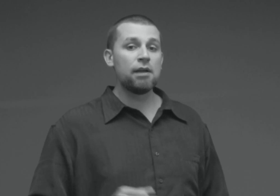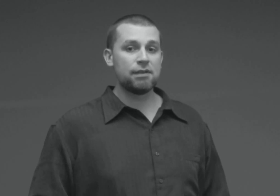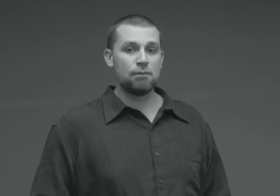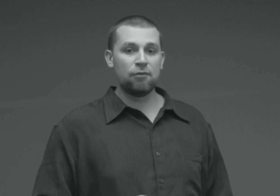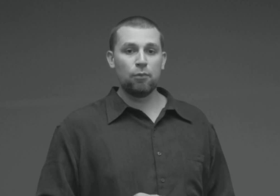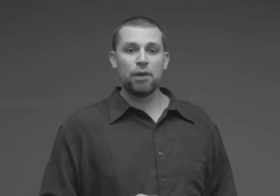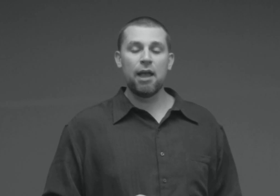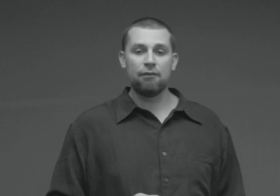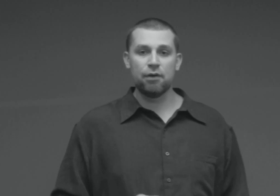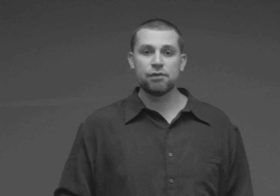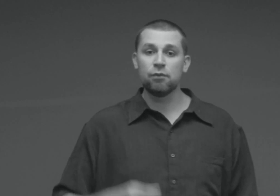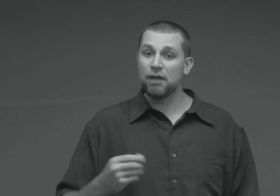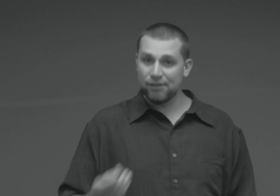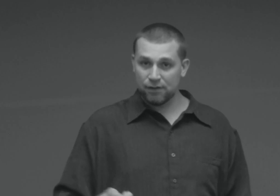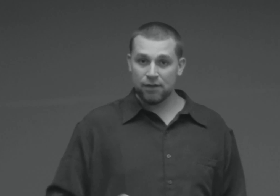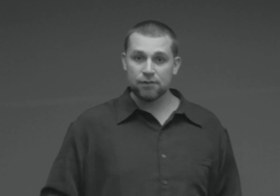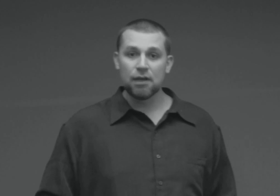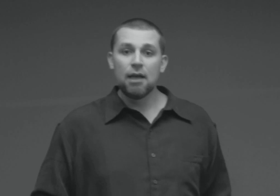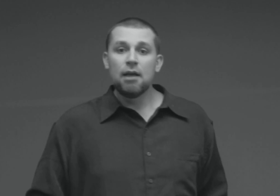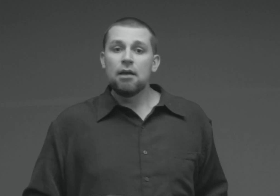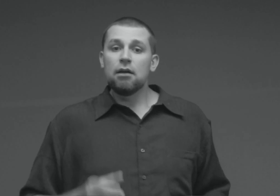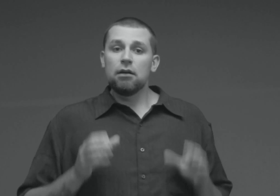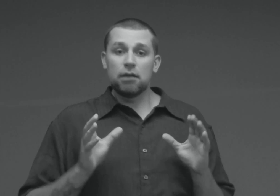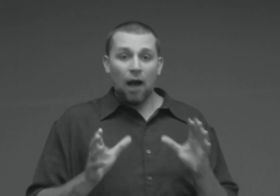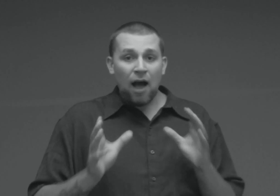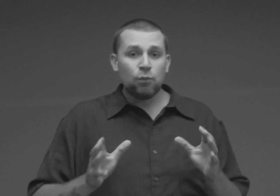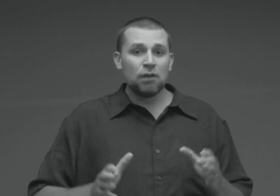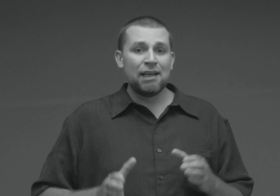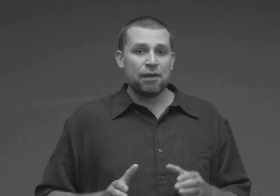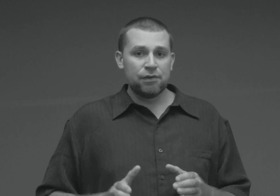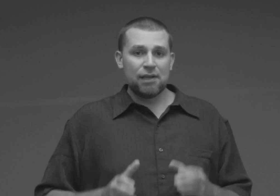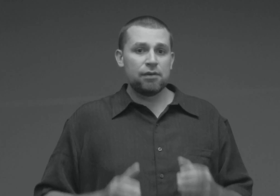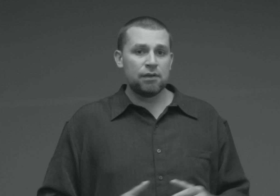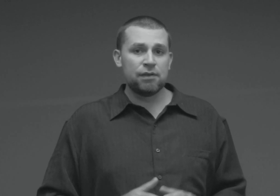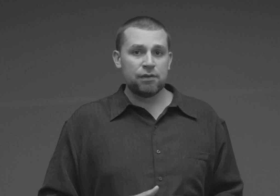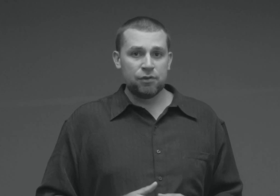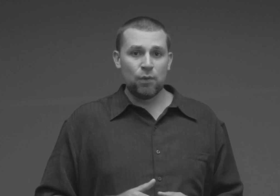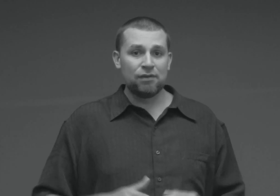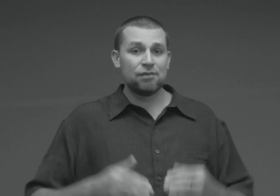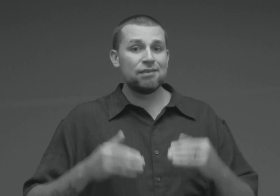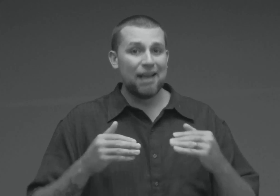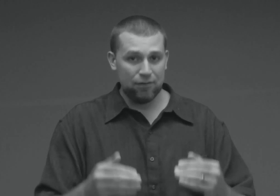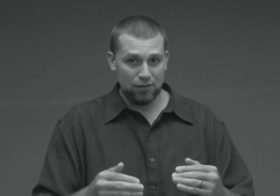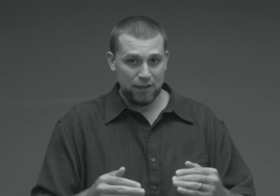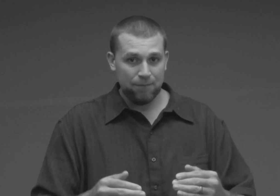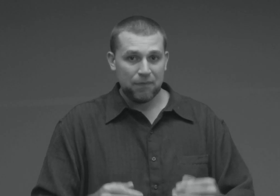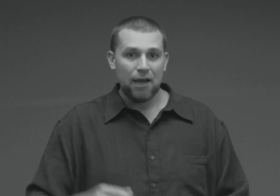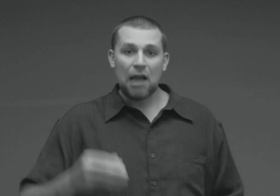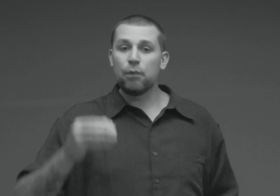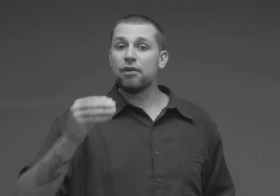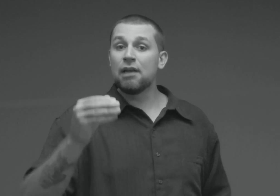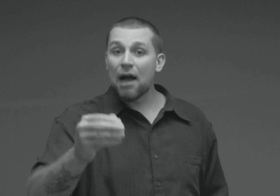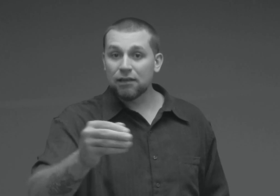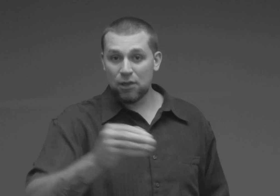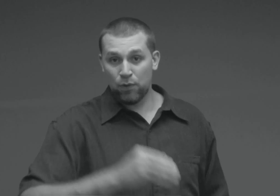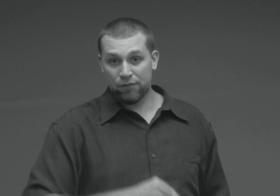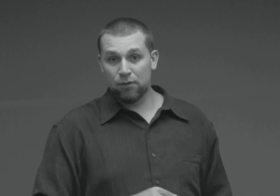and sinful behaviors and reasonings. God will lead us into these situations tenderly and with godly wisdom